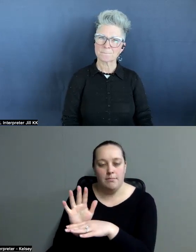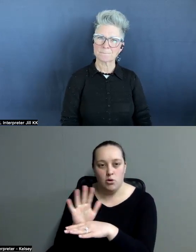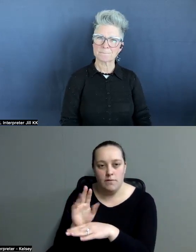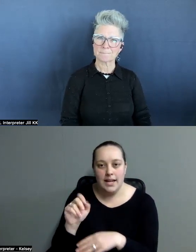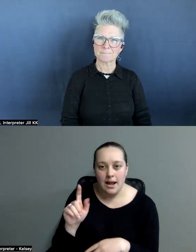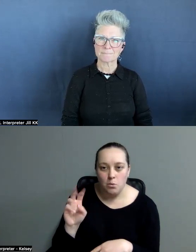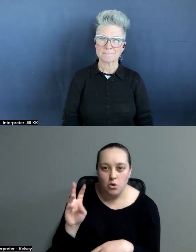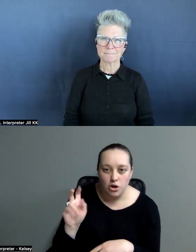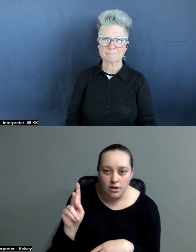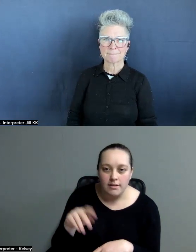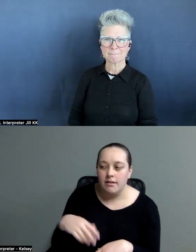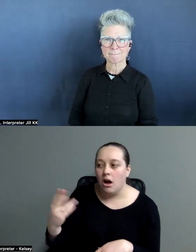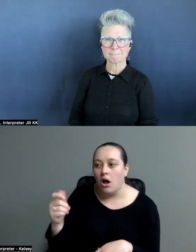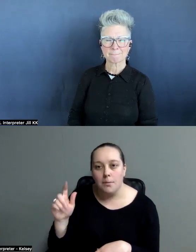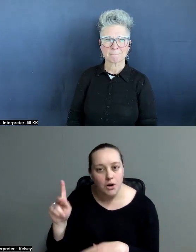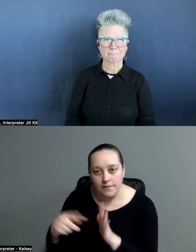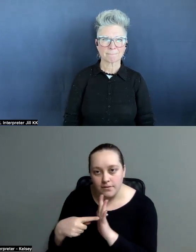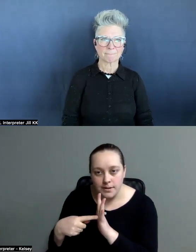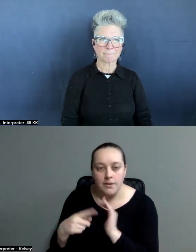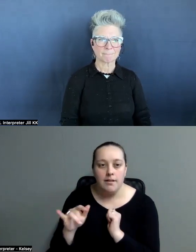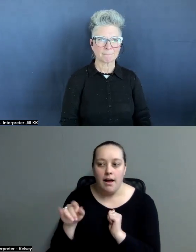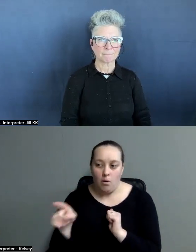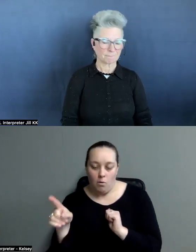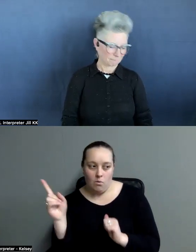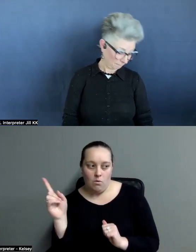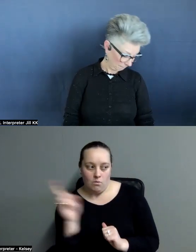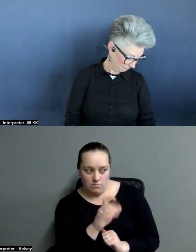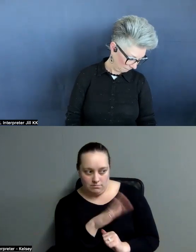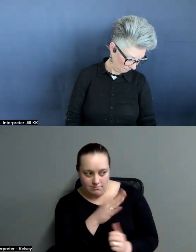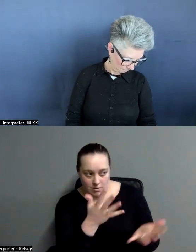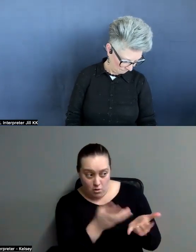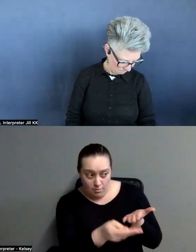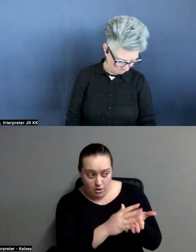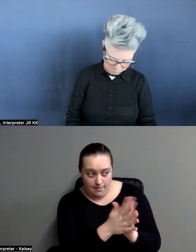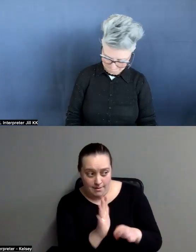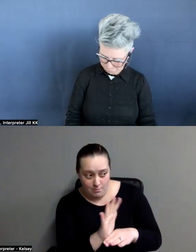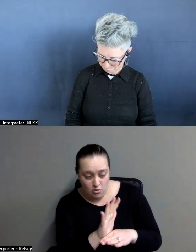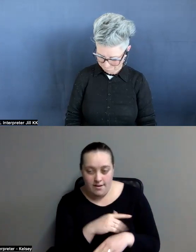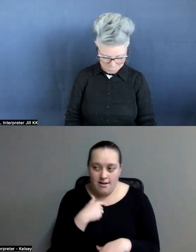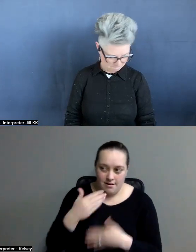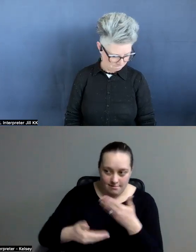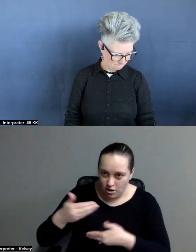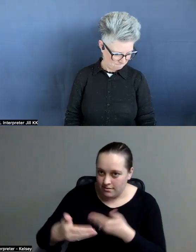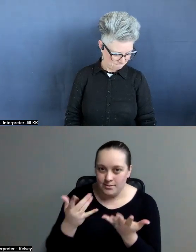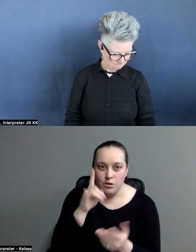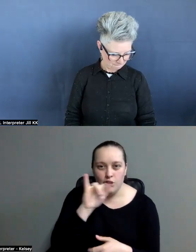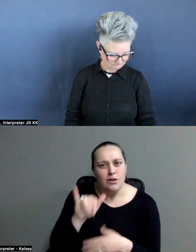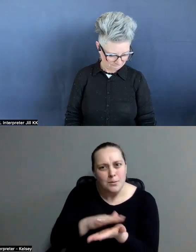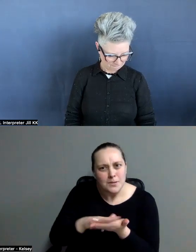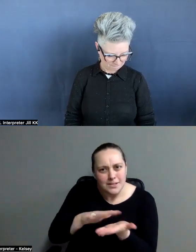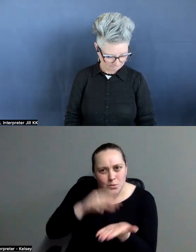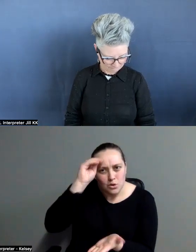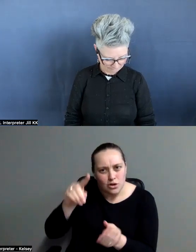I'm